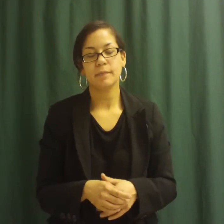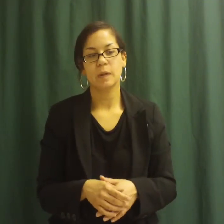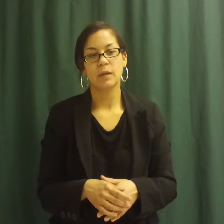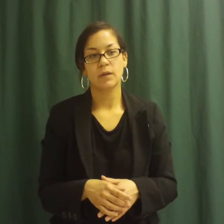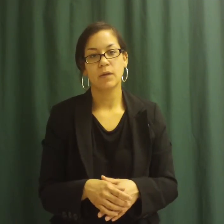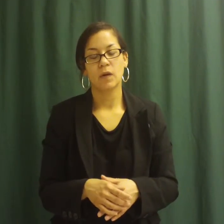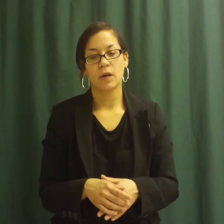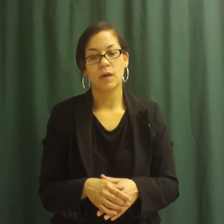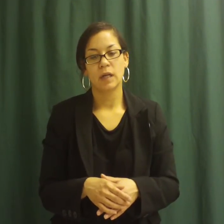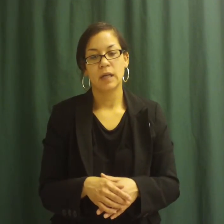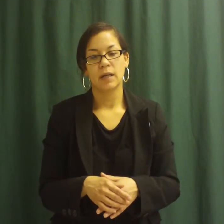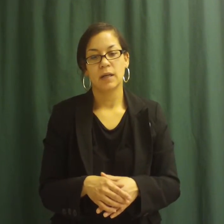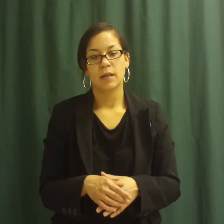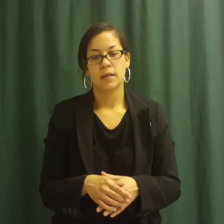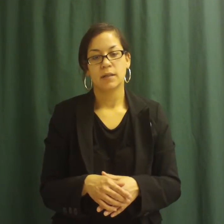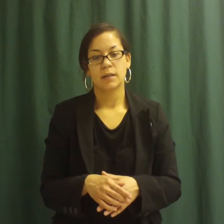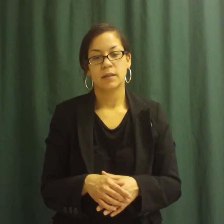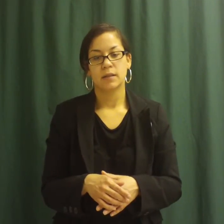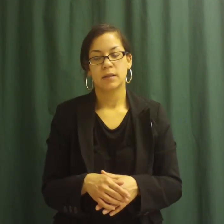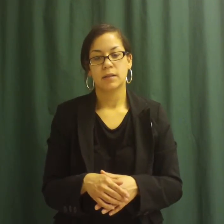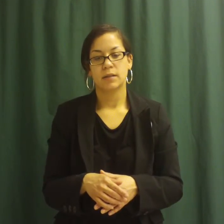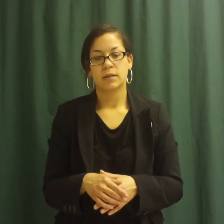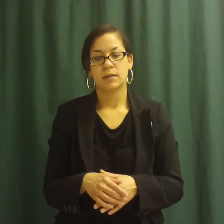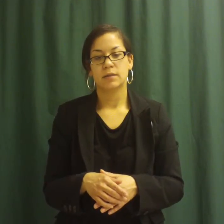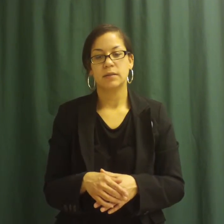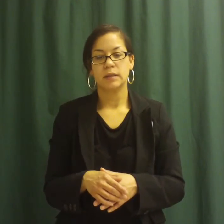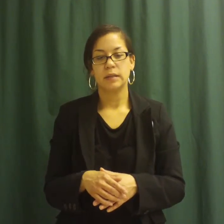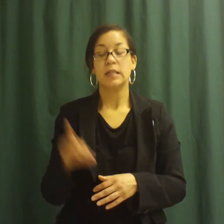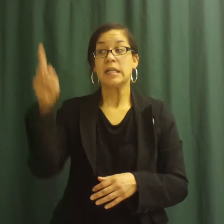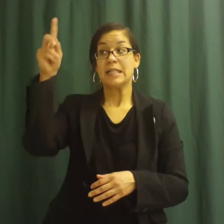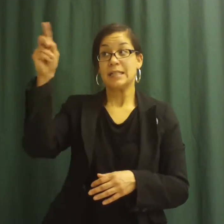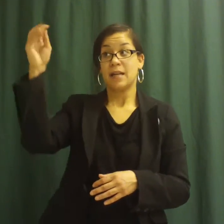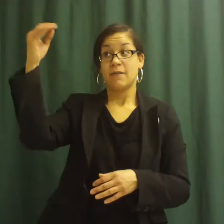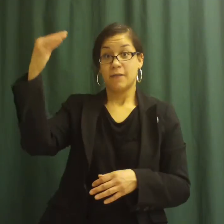Like sunflowers, all of these plants need water and sun.